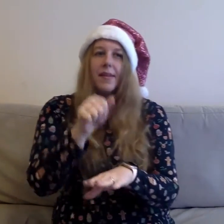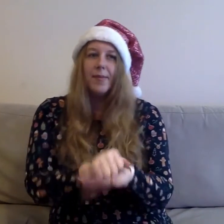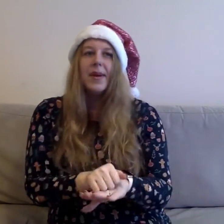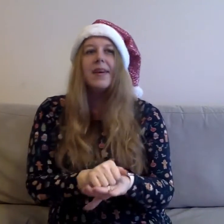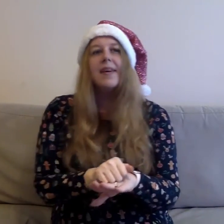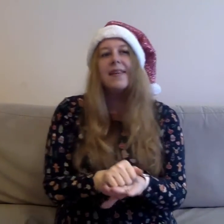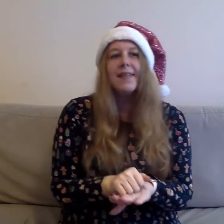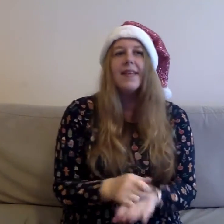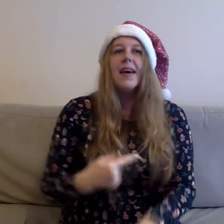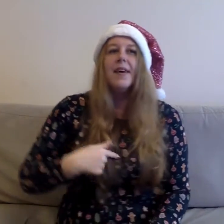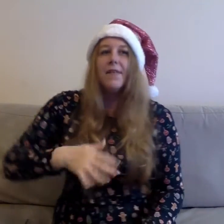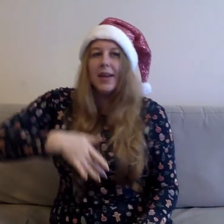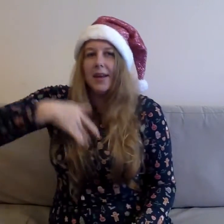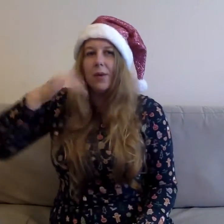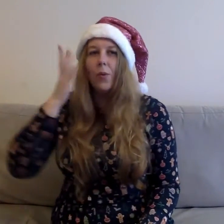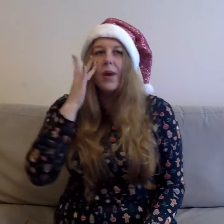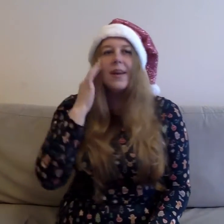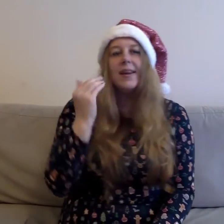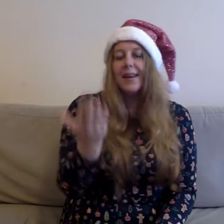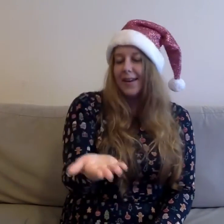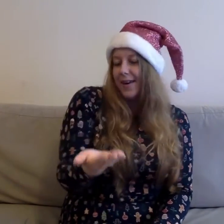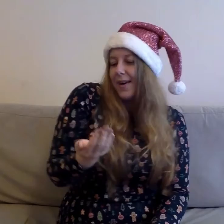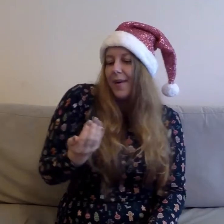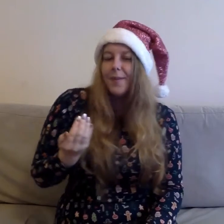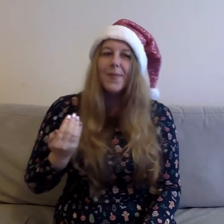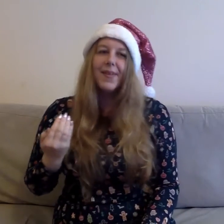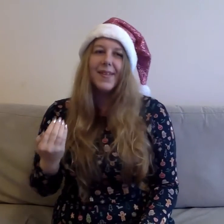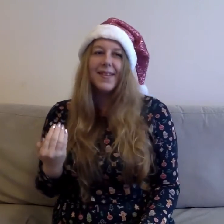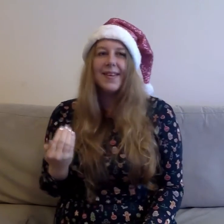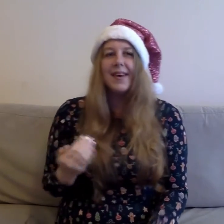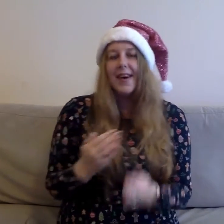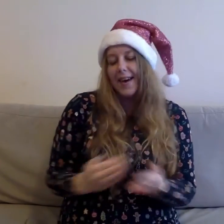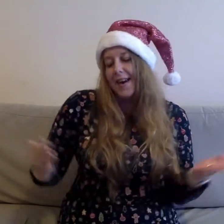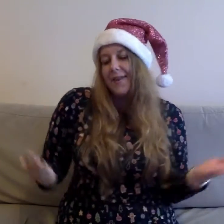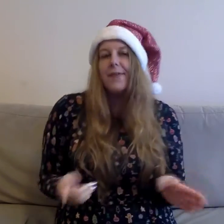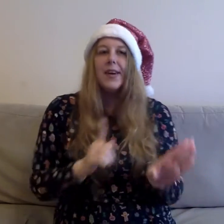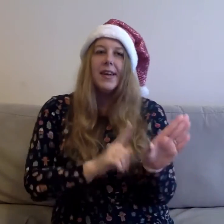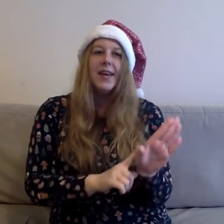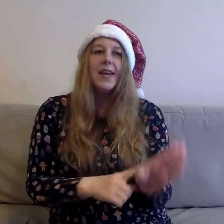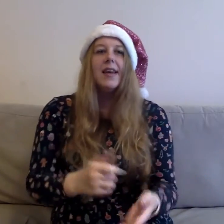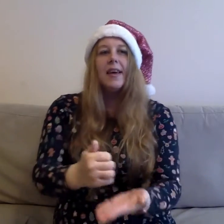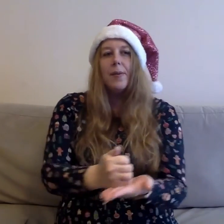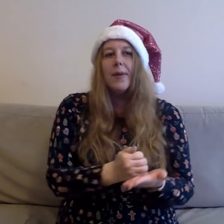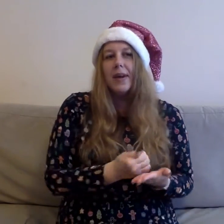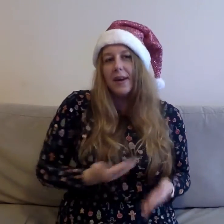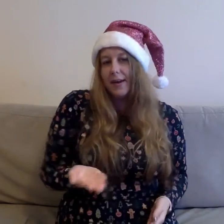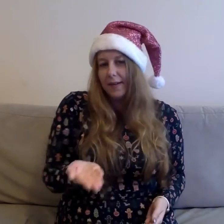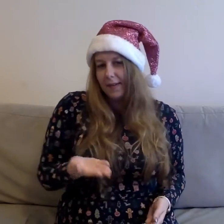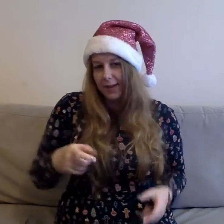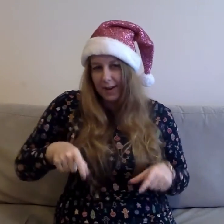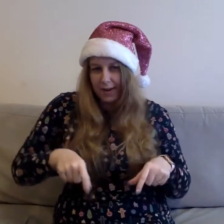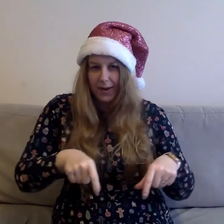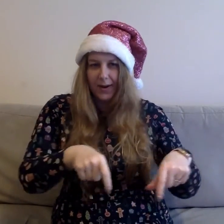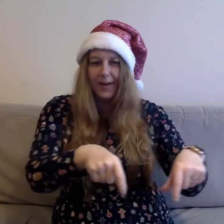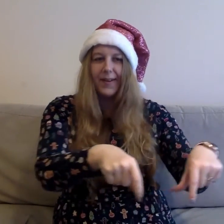I feel it when it comes Every year having us carry on